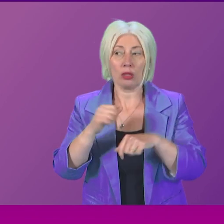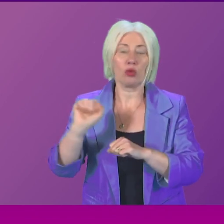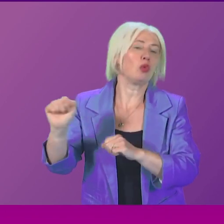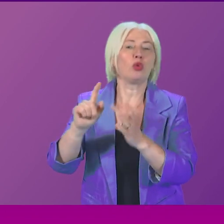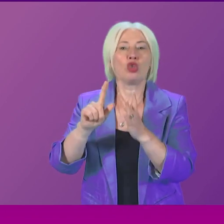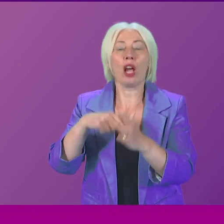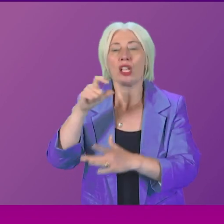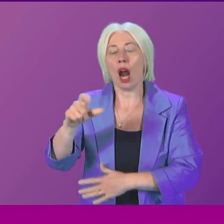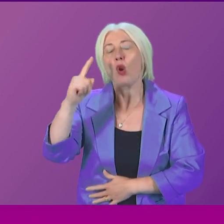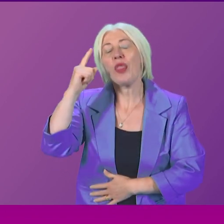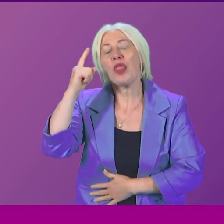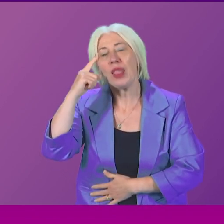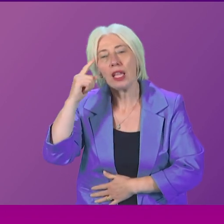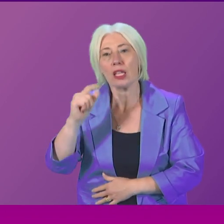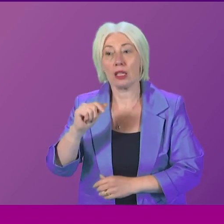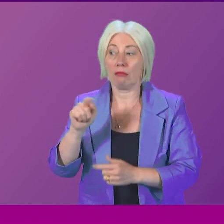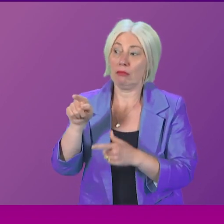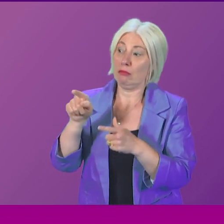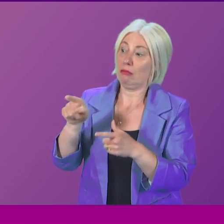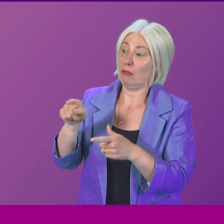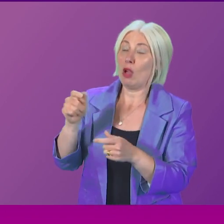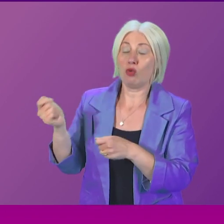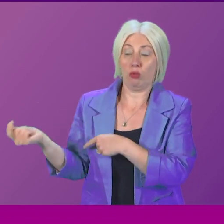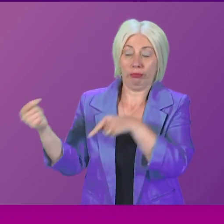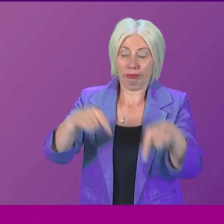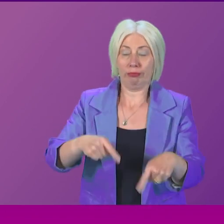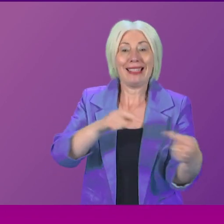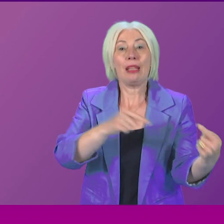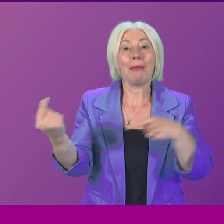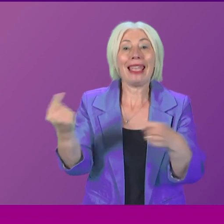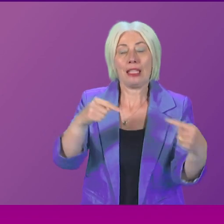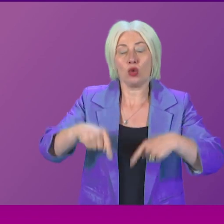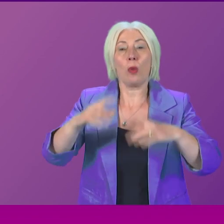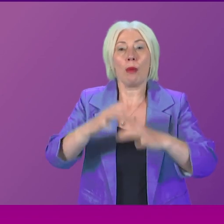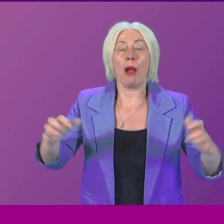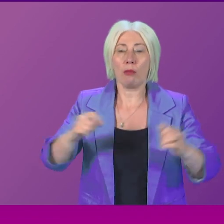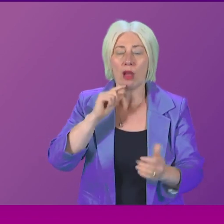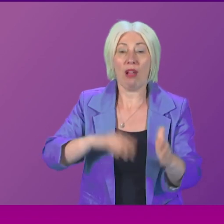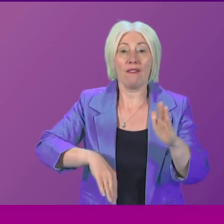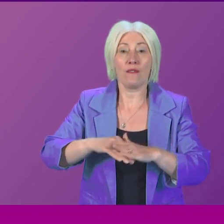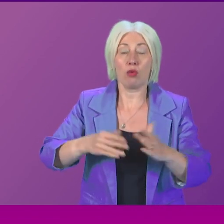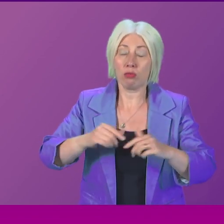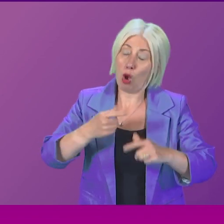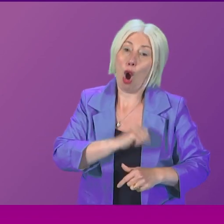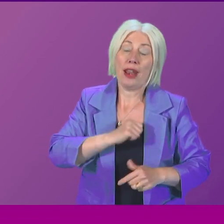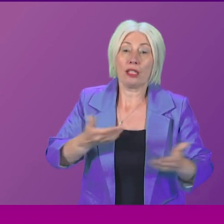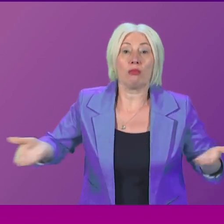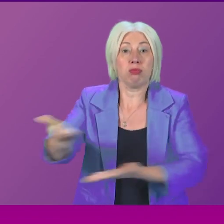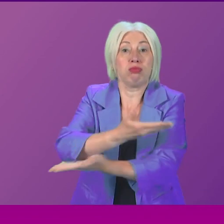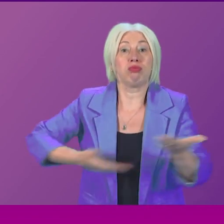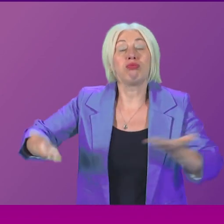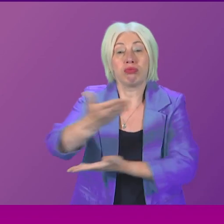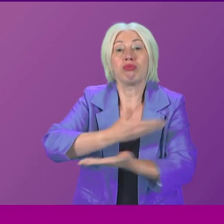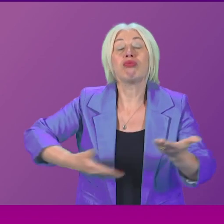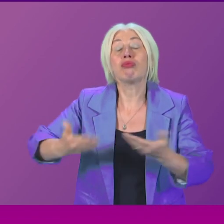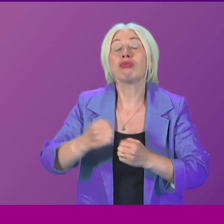Caller, think it would be a good idea that he suggests bringing a debate to this parliament so we can have a full and frank discussion and debate about it. Jackie Bailey,